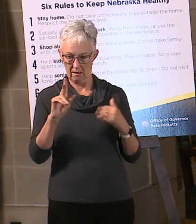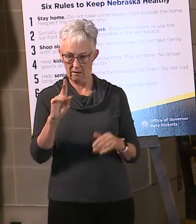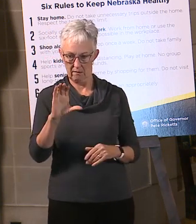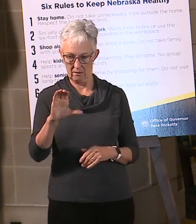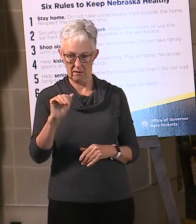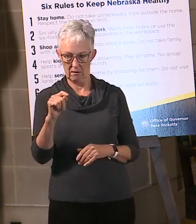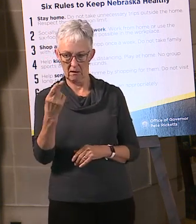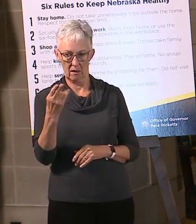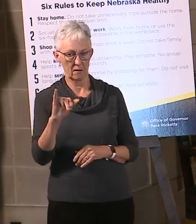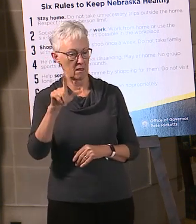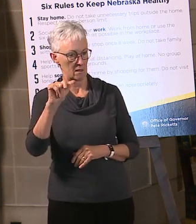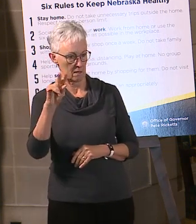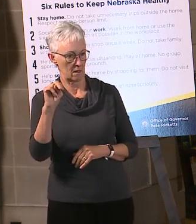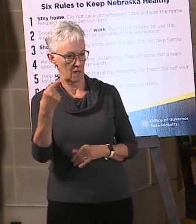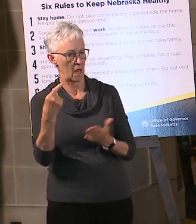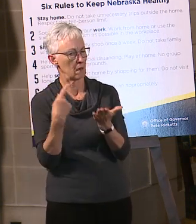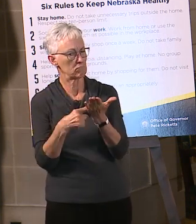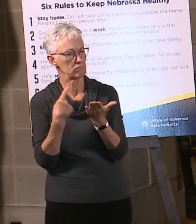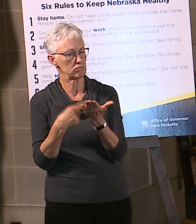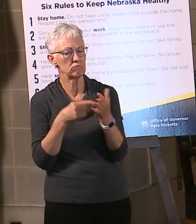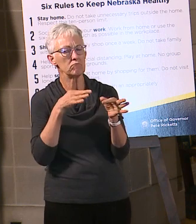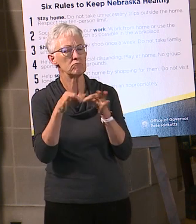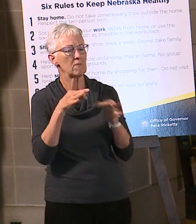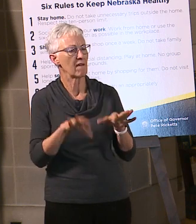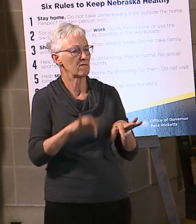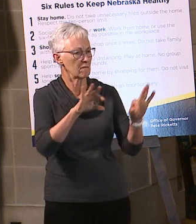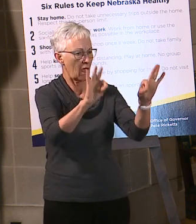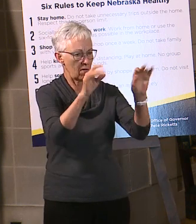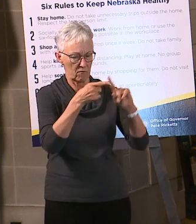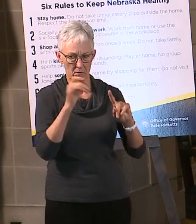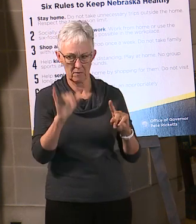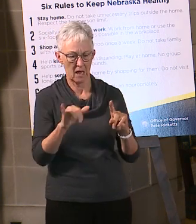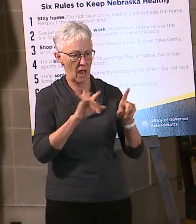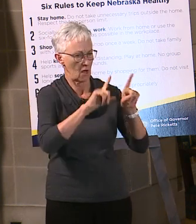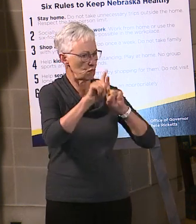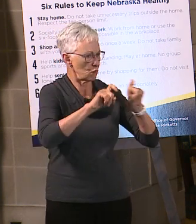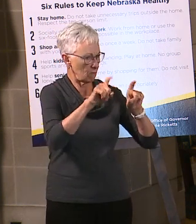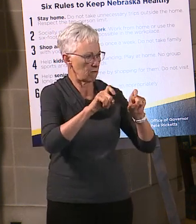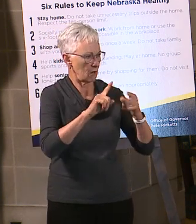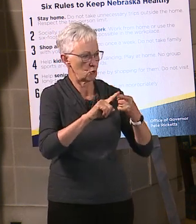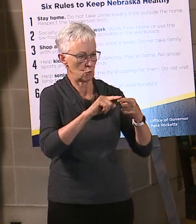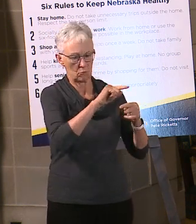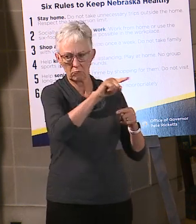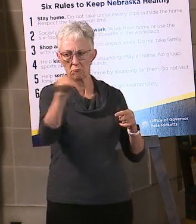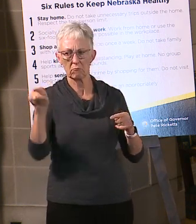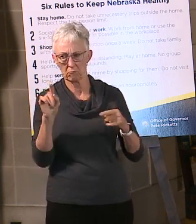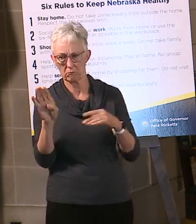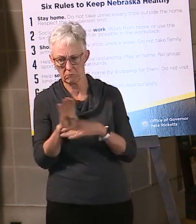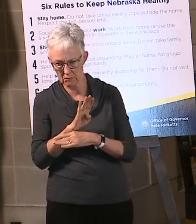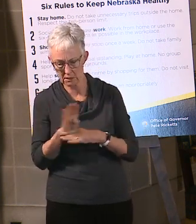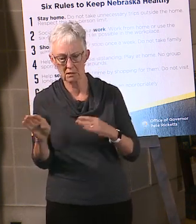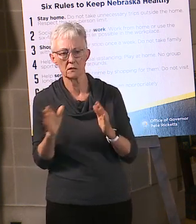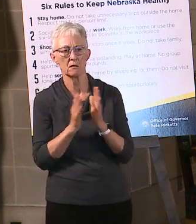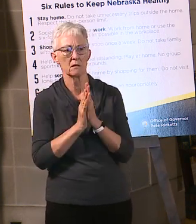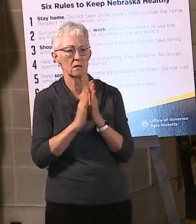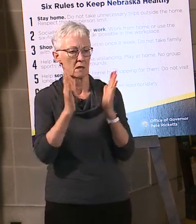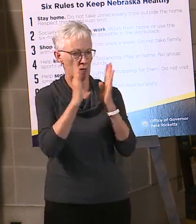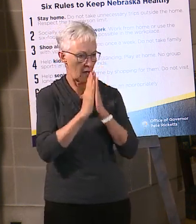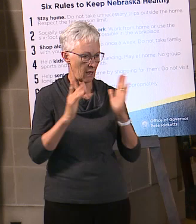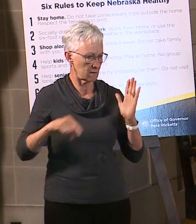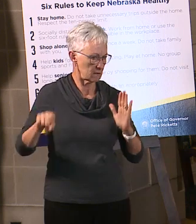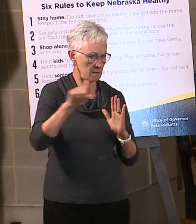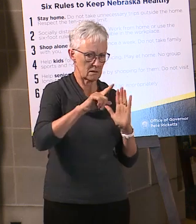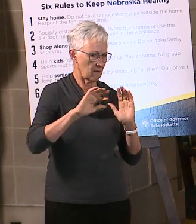to be able to talk about the results of that survey and some of the things that we found out when we asked Nebraskans and Nebraska business owners how they had been